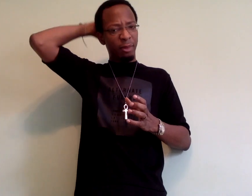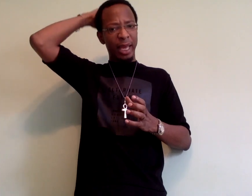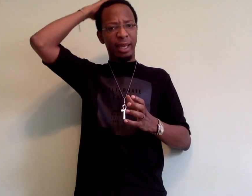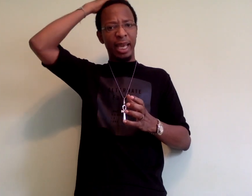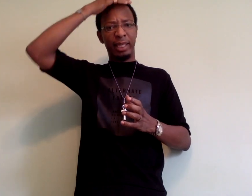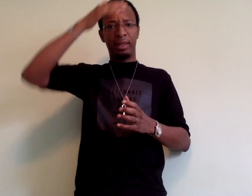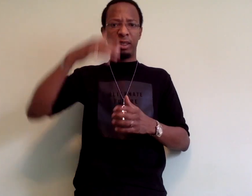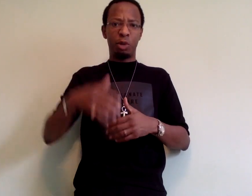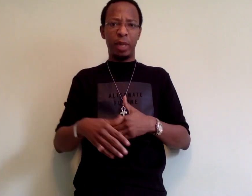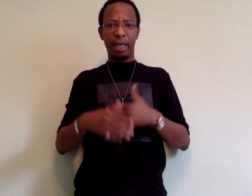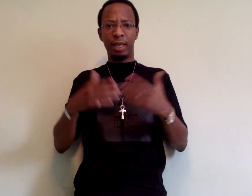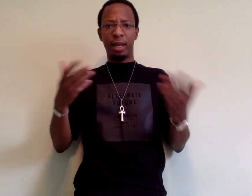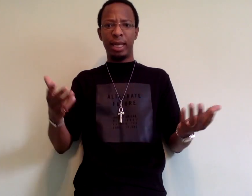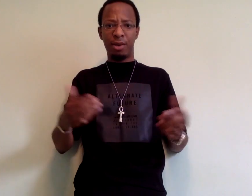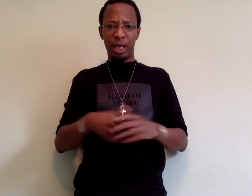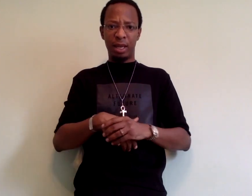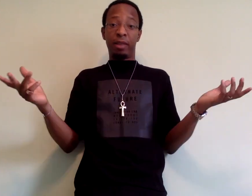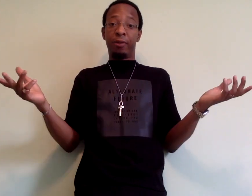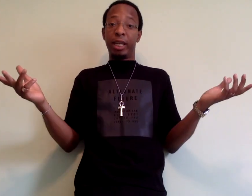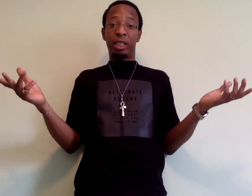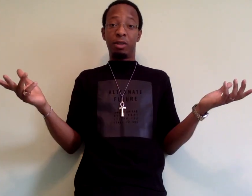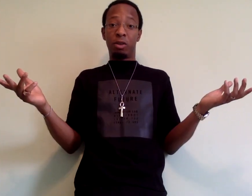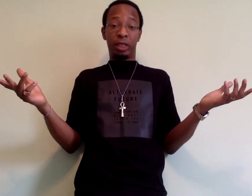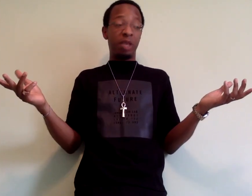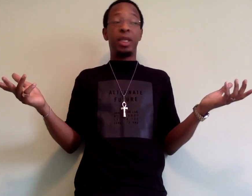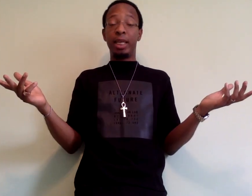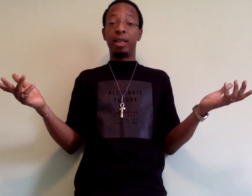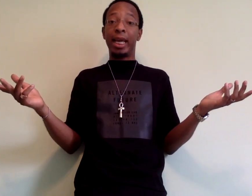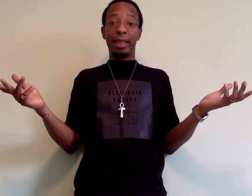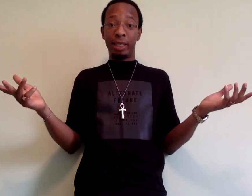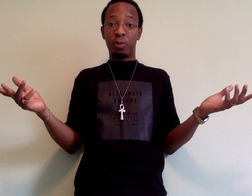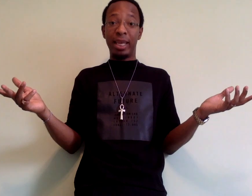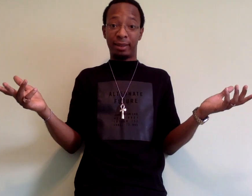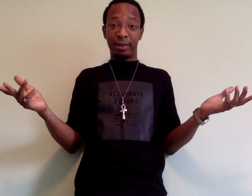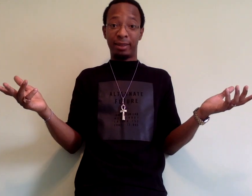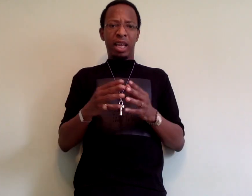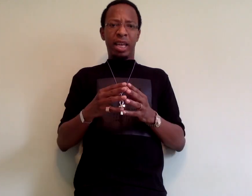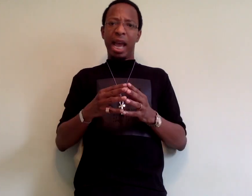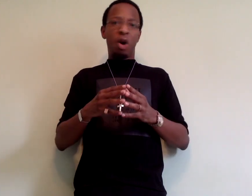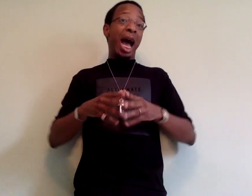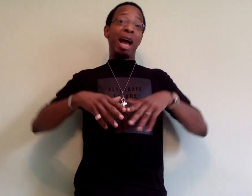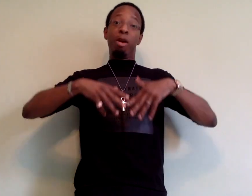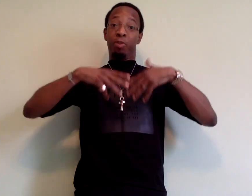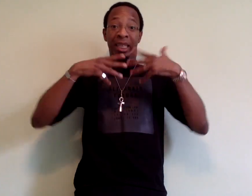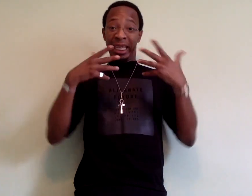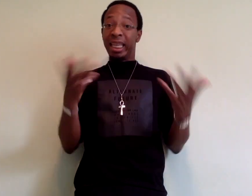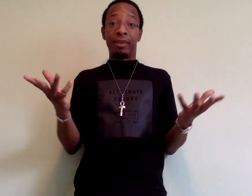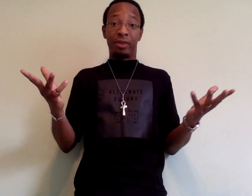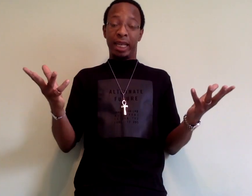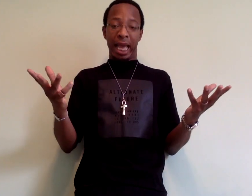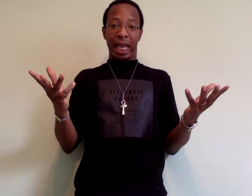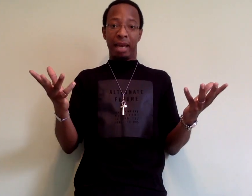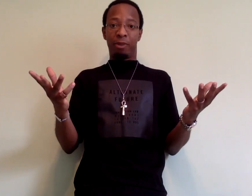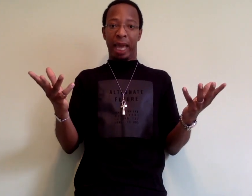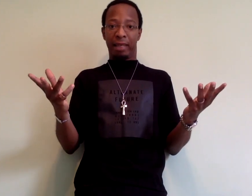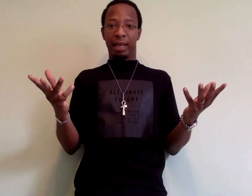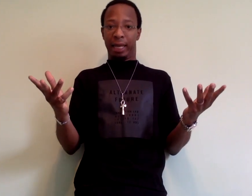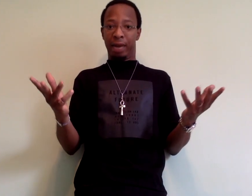of black nationalism or black solidarity in the funniest or seemingly unlikeliest places. Now, I believed in that kind of black solidarity